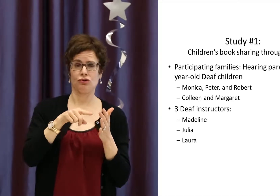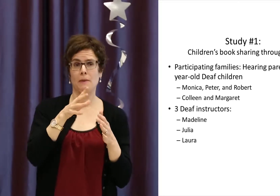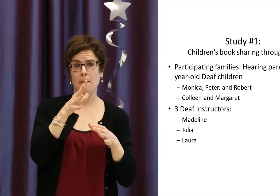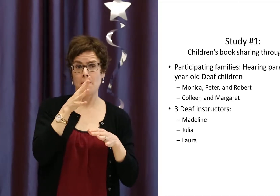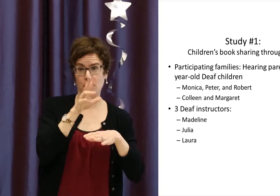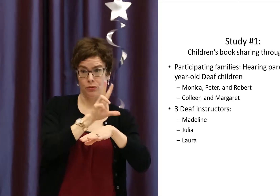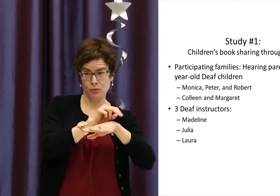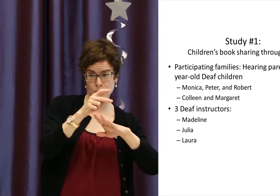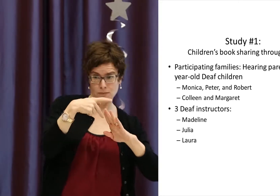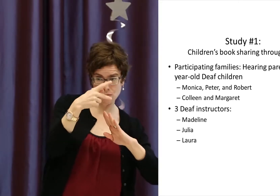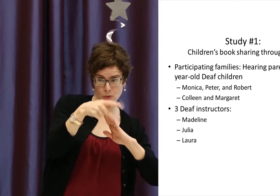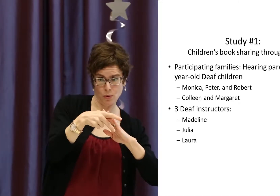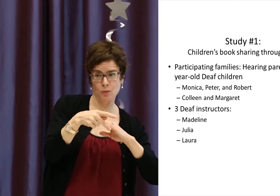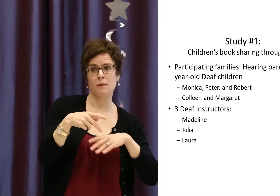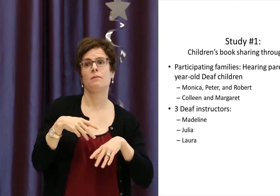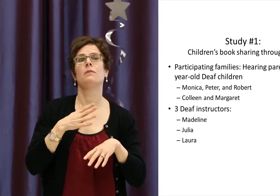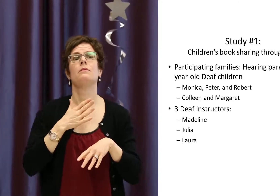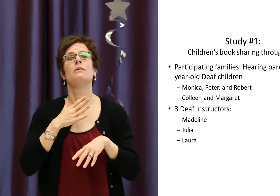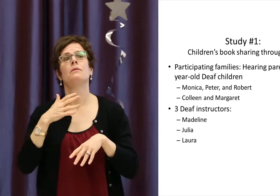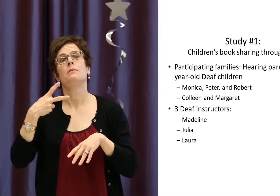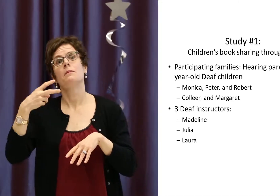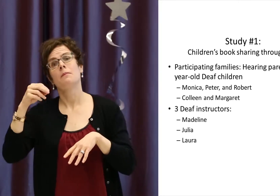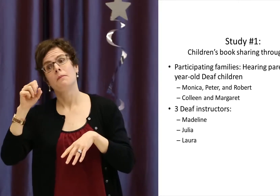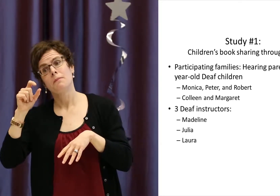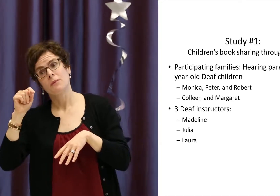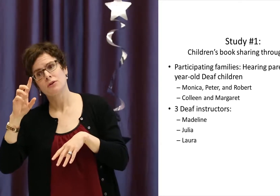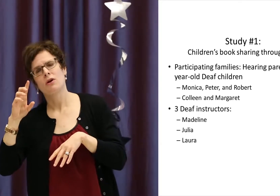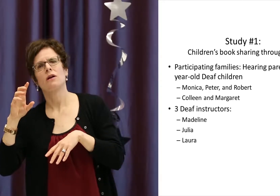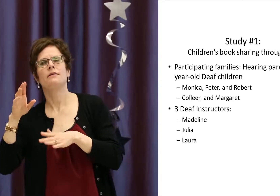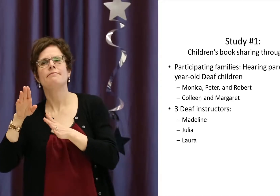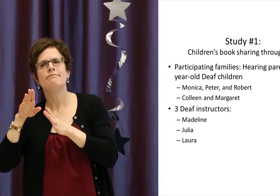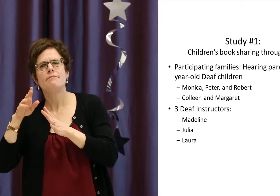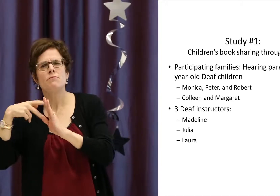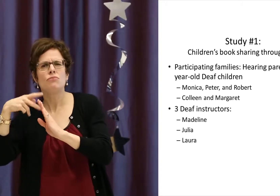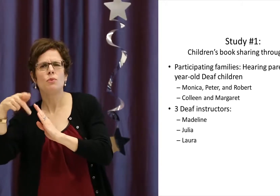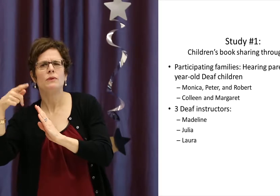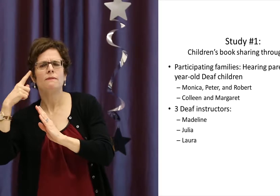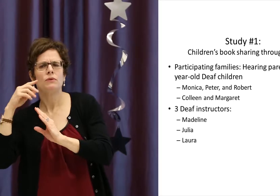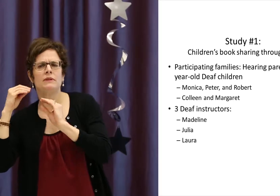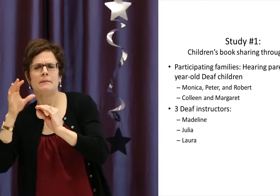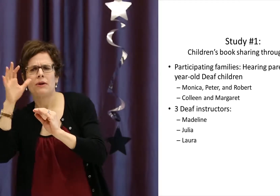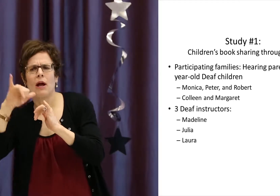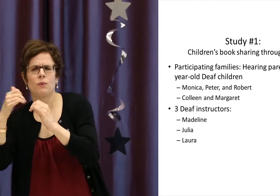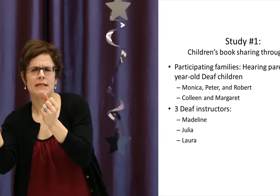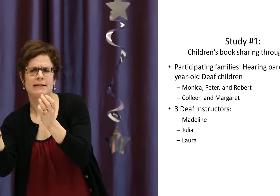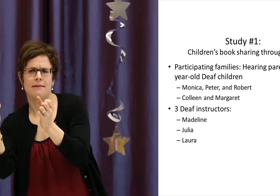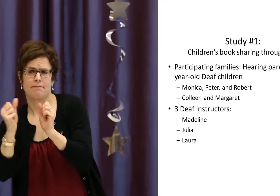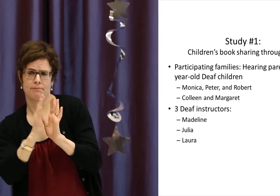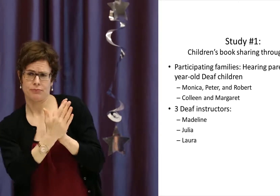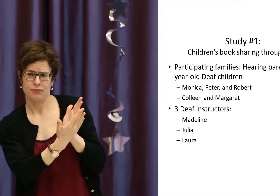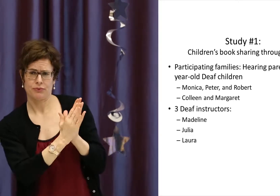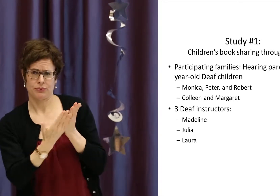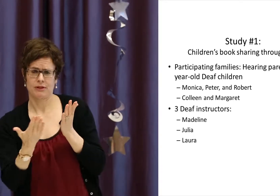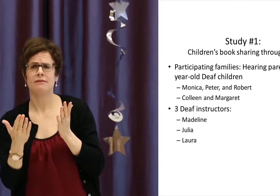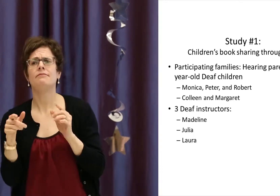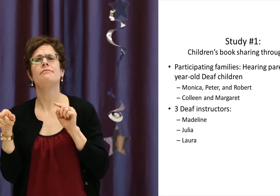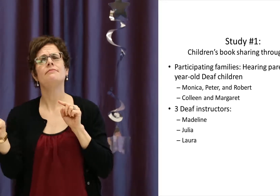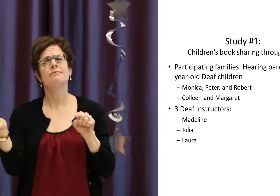My PhD research looked at the mother groups ASL program, and my post-doctoral research looked at the ASL shared reading